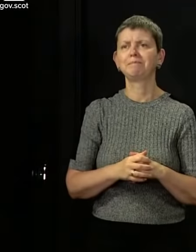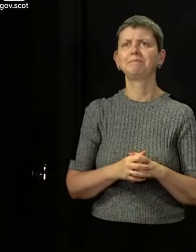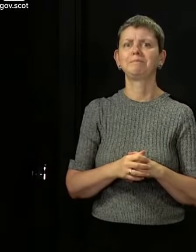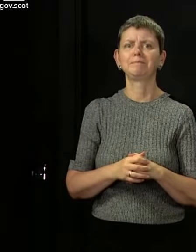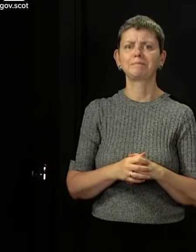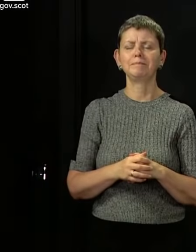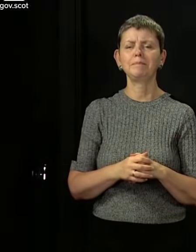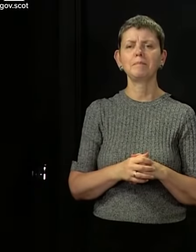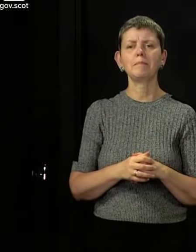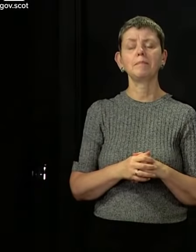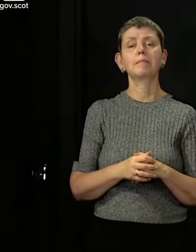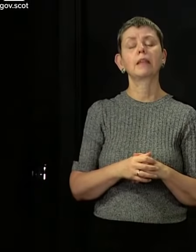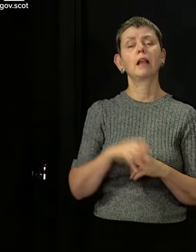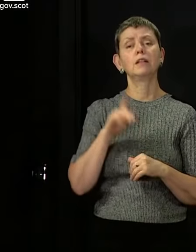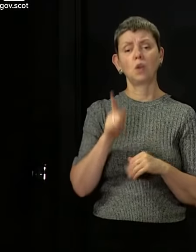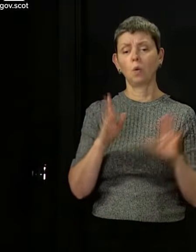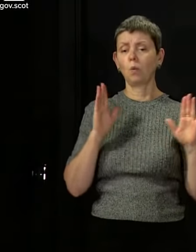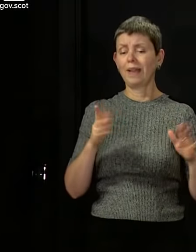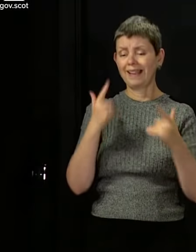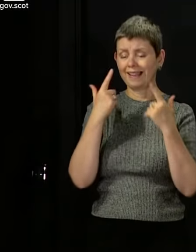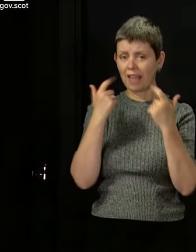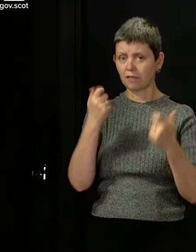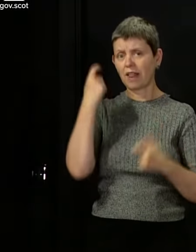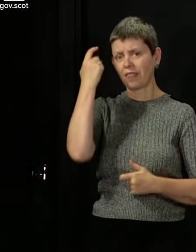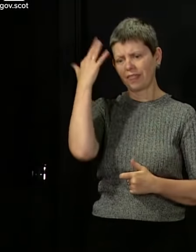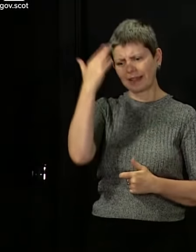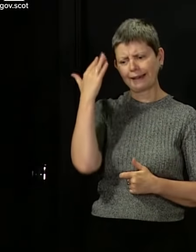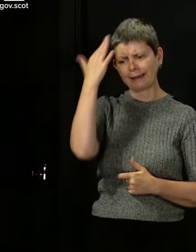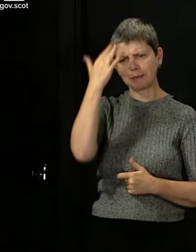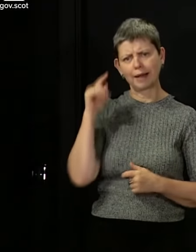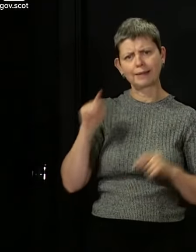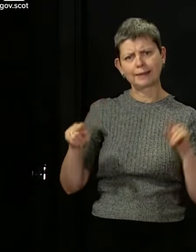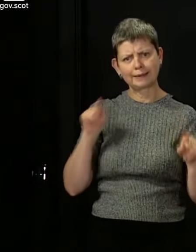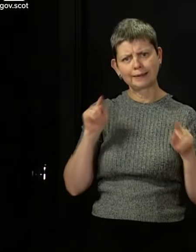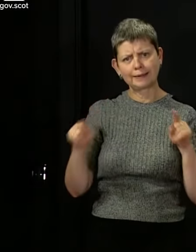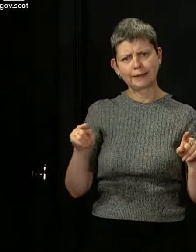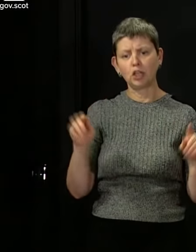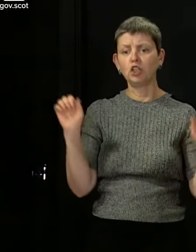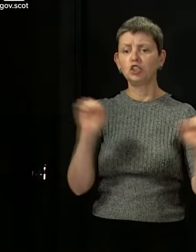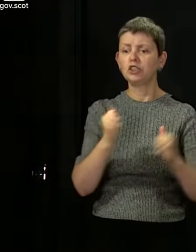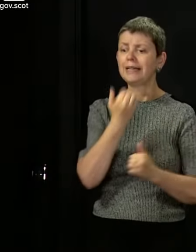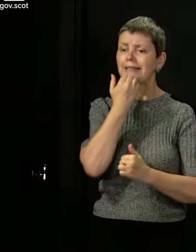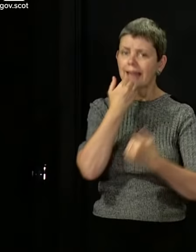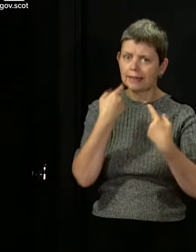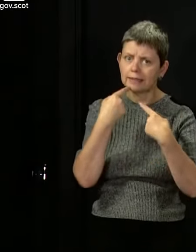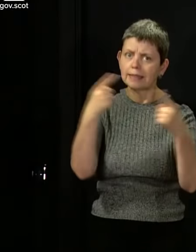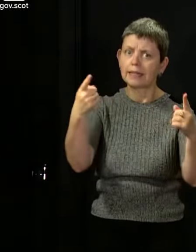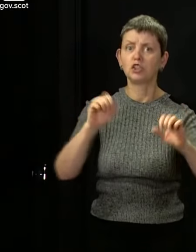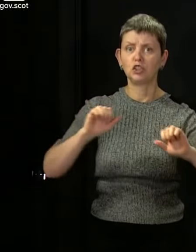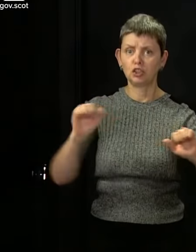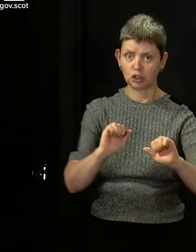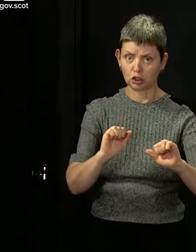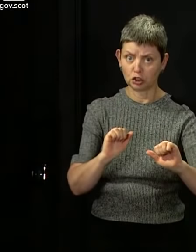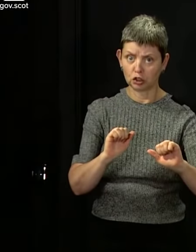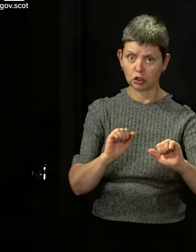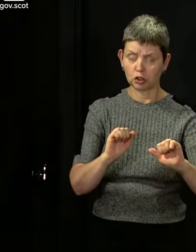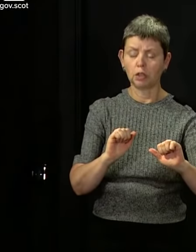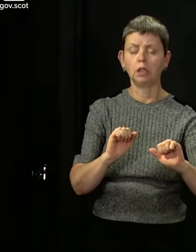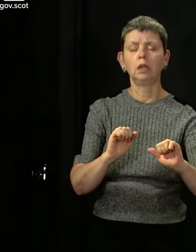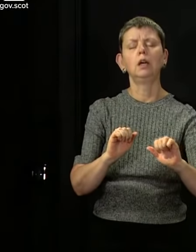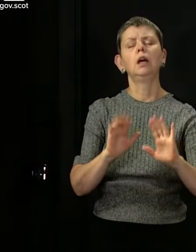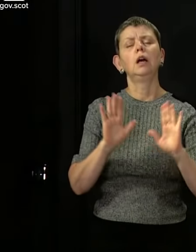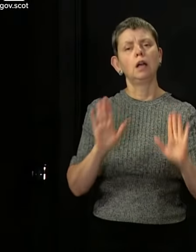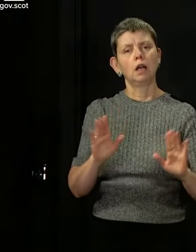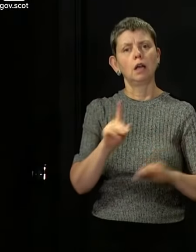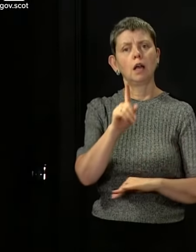we are thinking carefully about these things on an ongoing basis. Just because we haven't given a date for something right now, if you run a gym